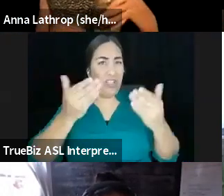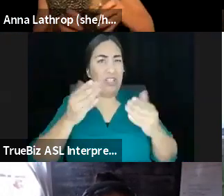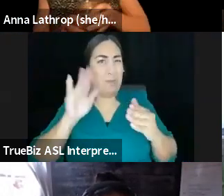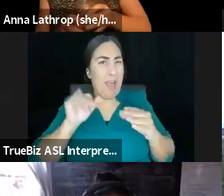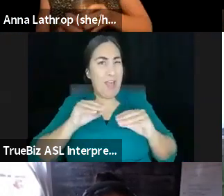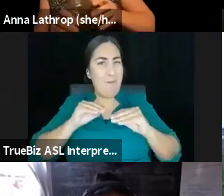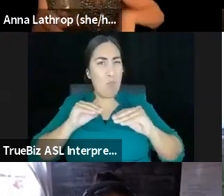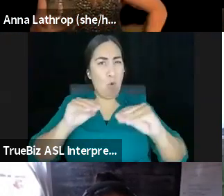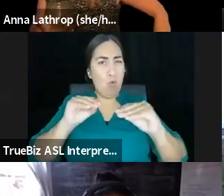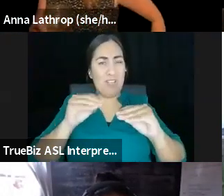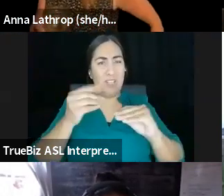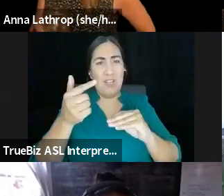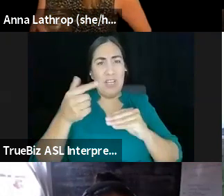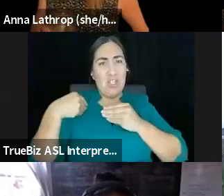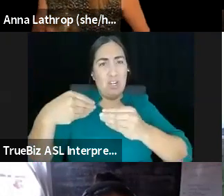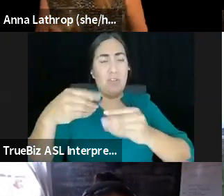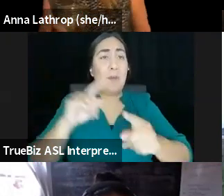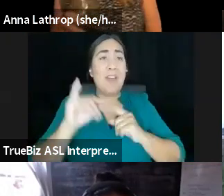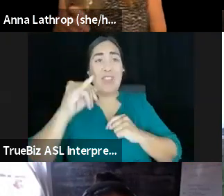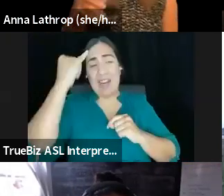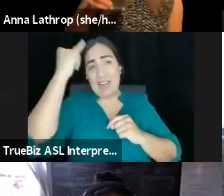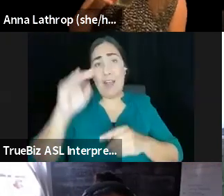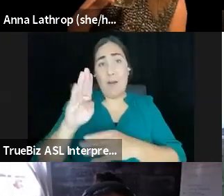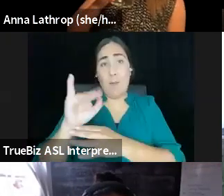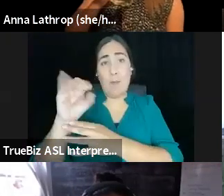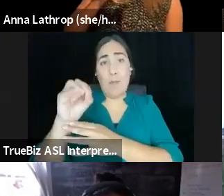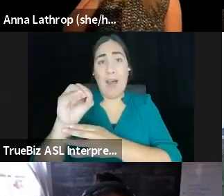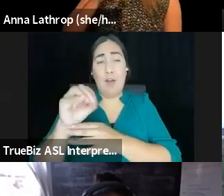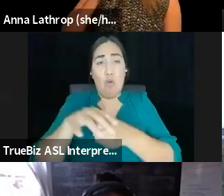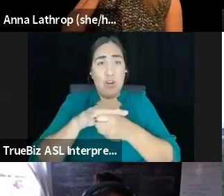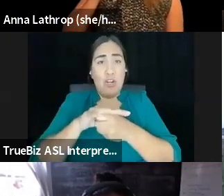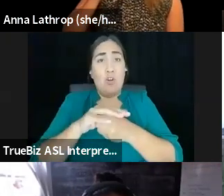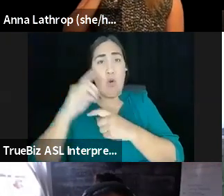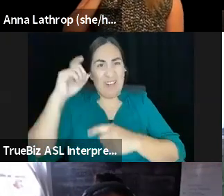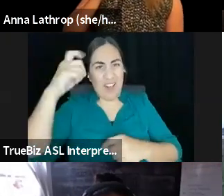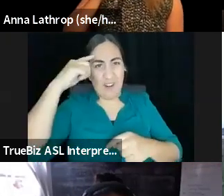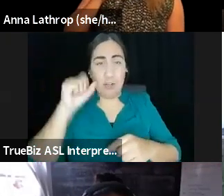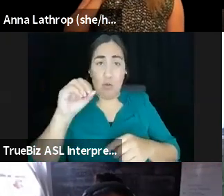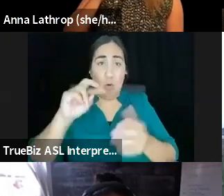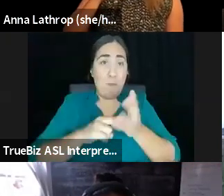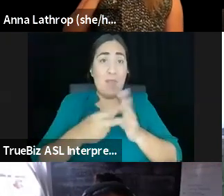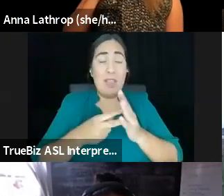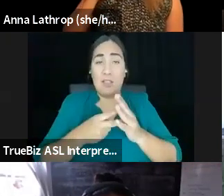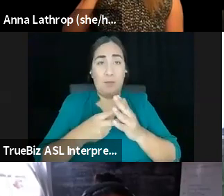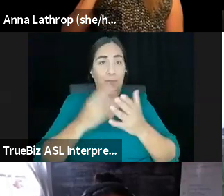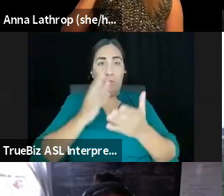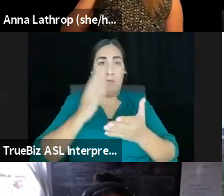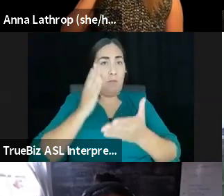idea of bio regional governance. So it's doing away with like globalization as a structure and doing away with